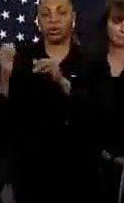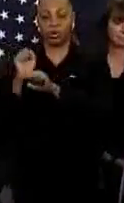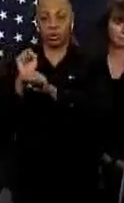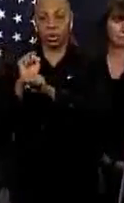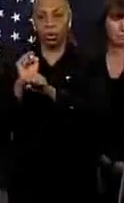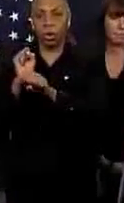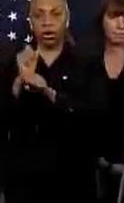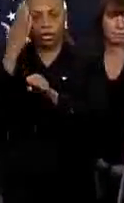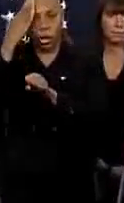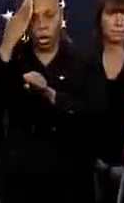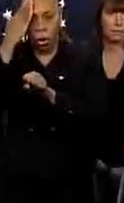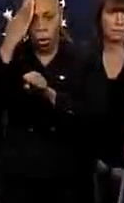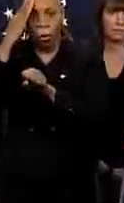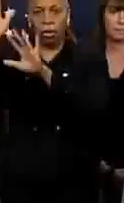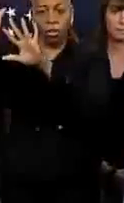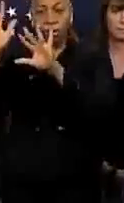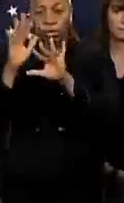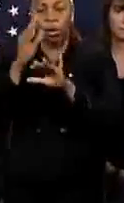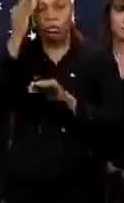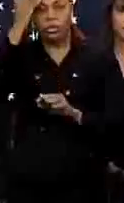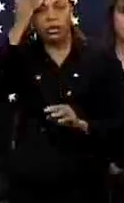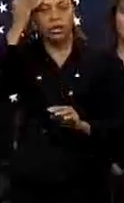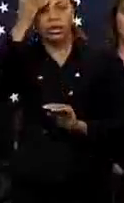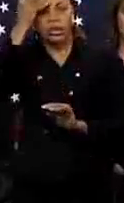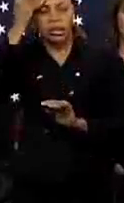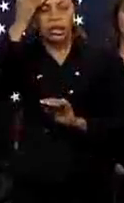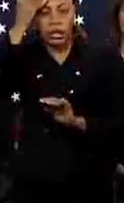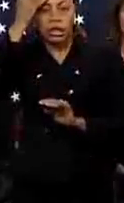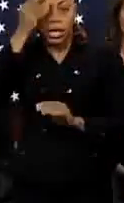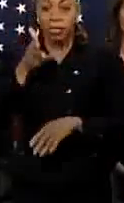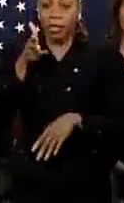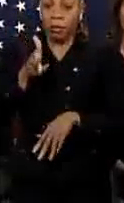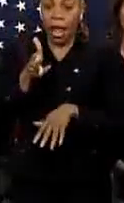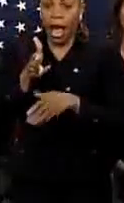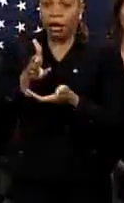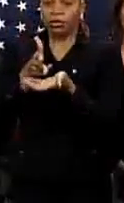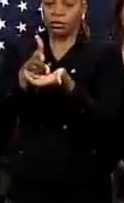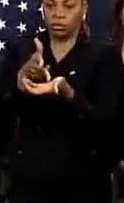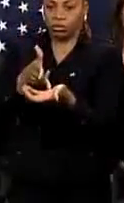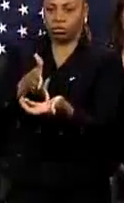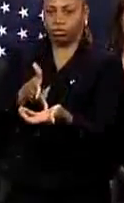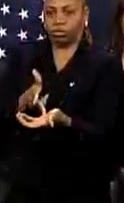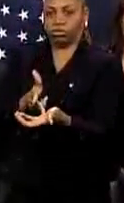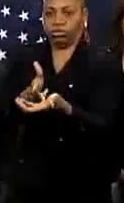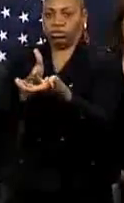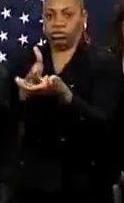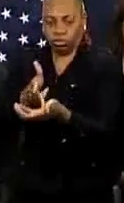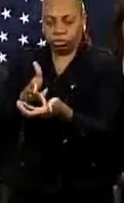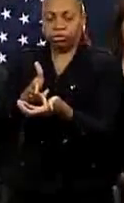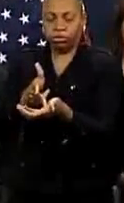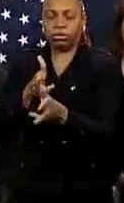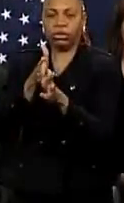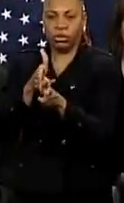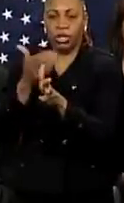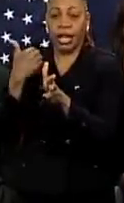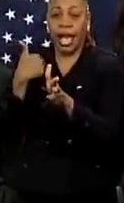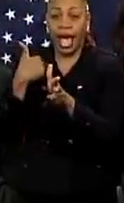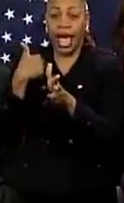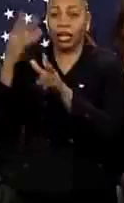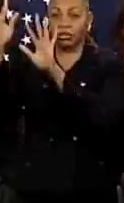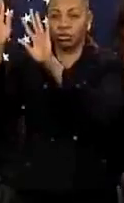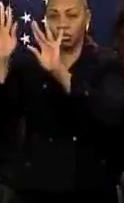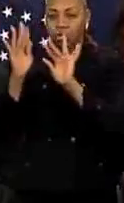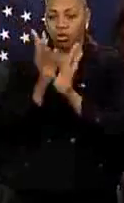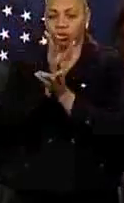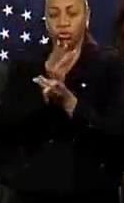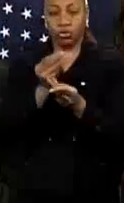and I can tell you that there were a lot of plows on the front of trucks. There was a big snow melter ready to